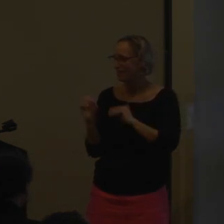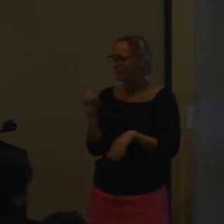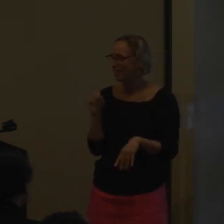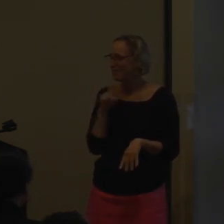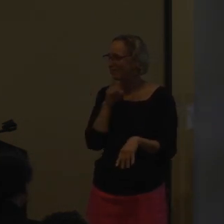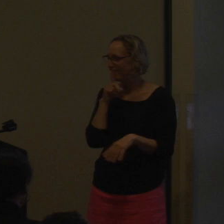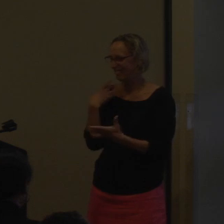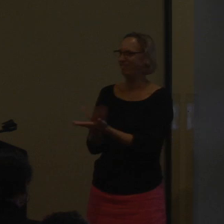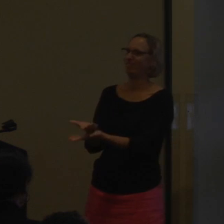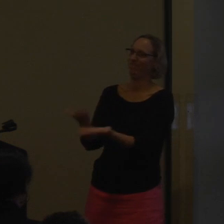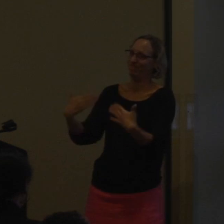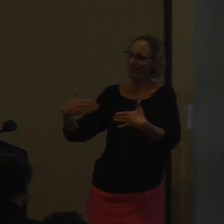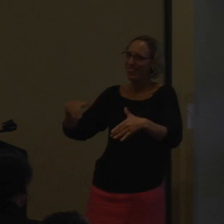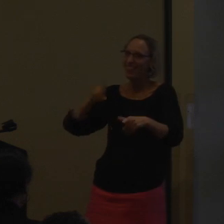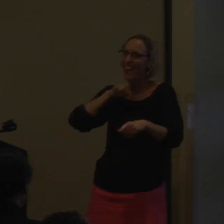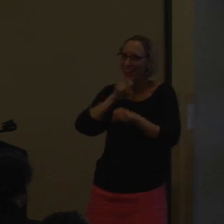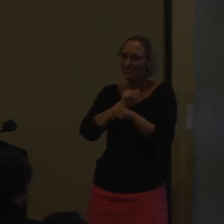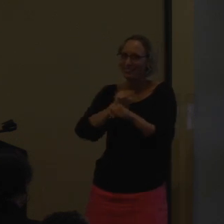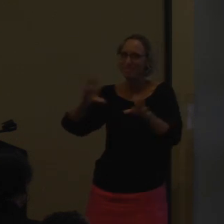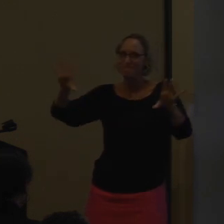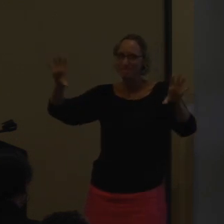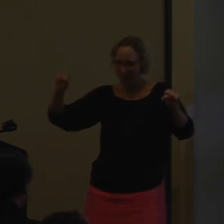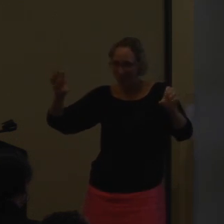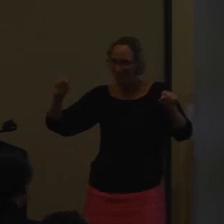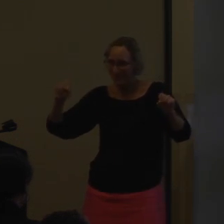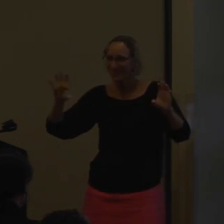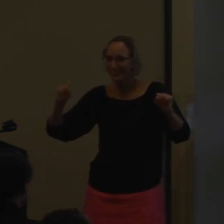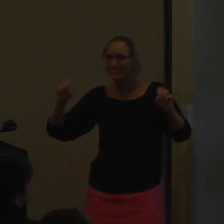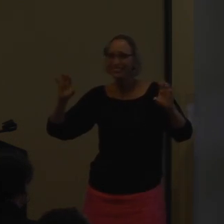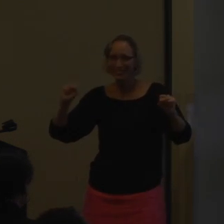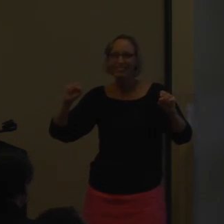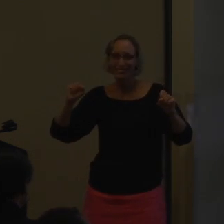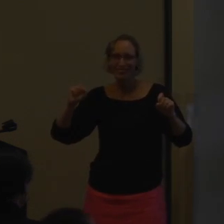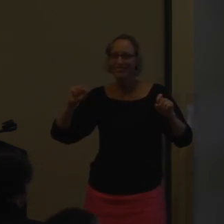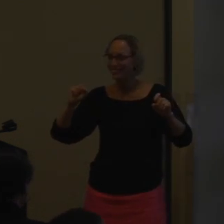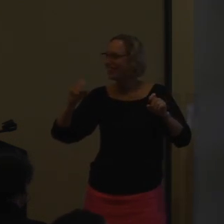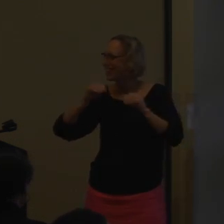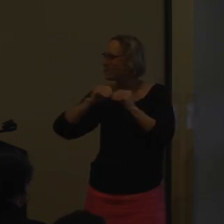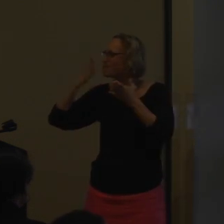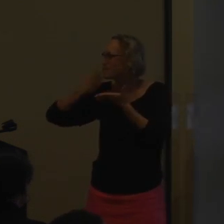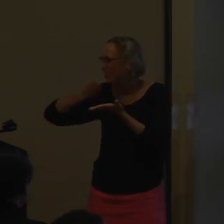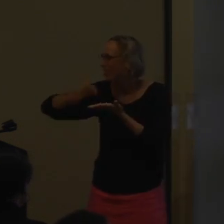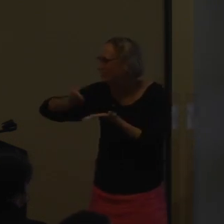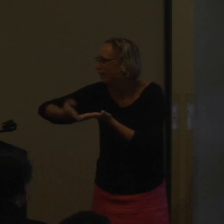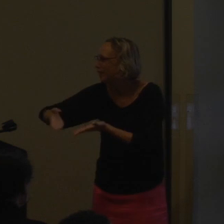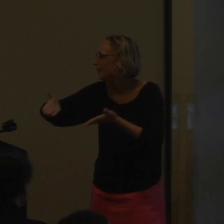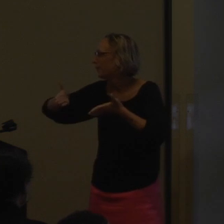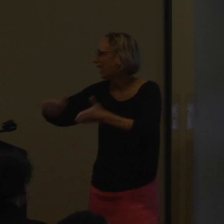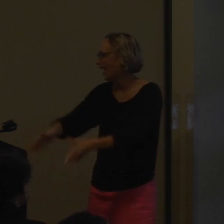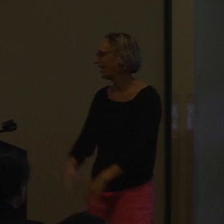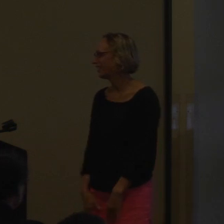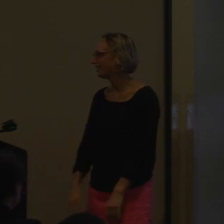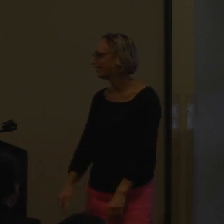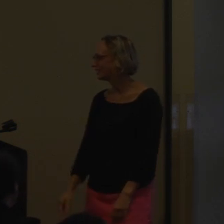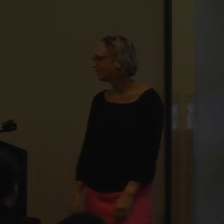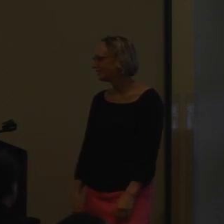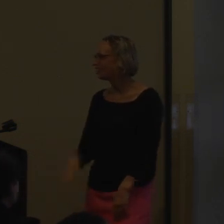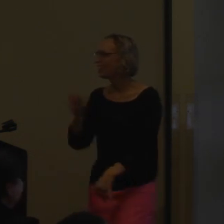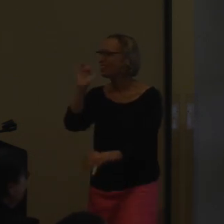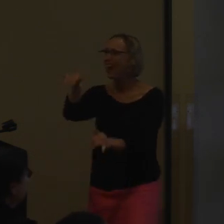And they were just moving their hands. So there was no rhythm. So that's when, in fact, they discovered babbling, hand babbling